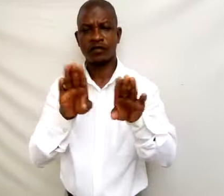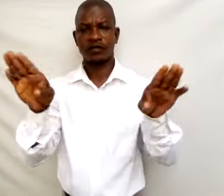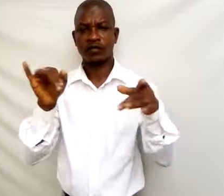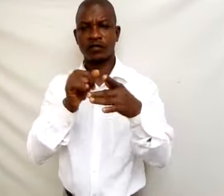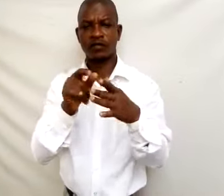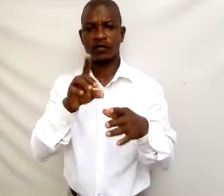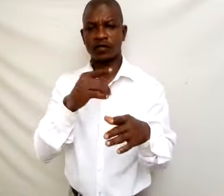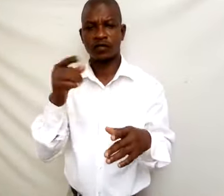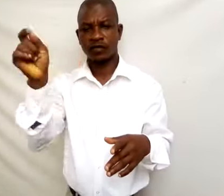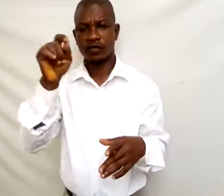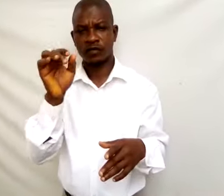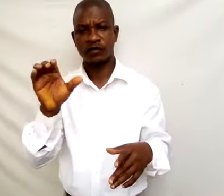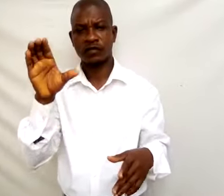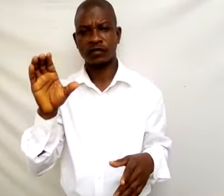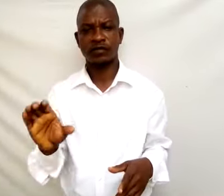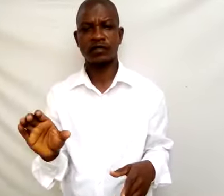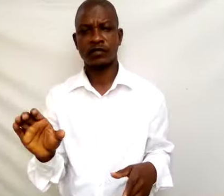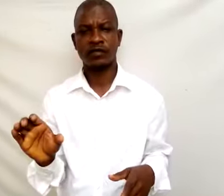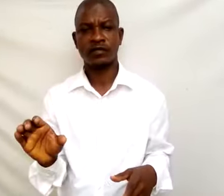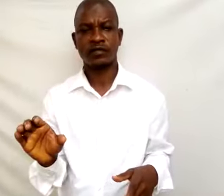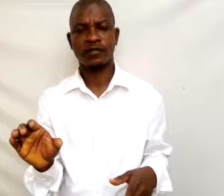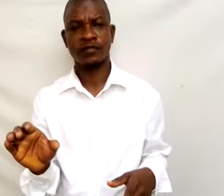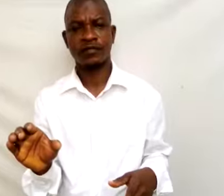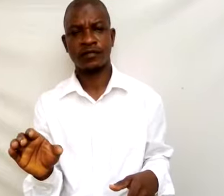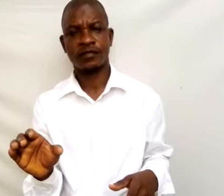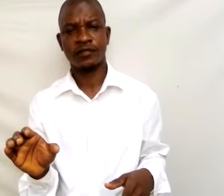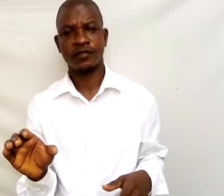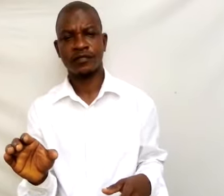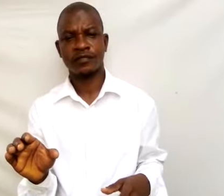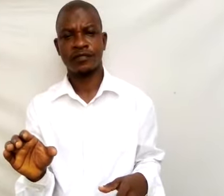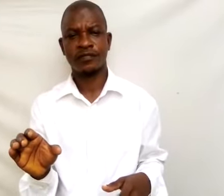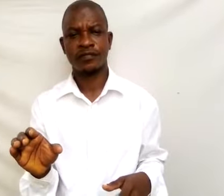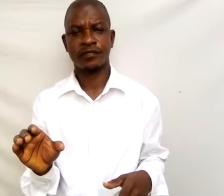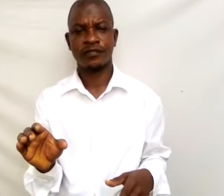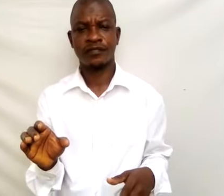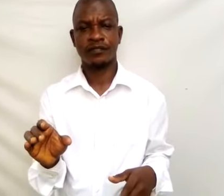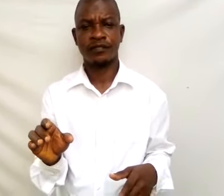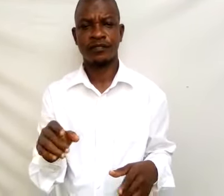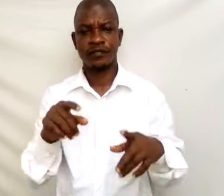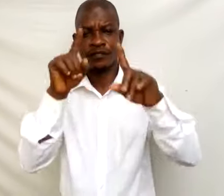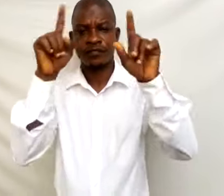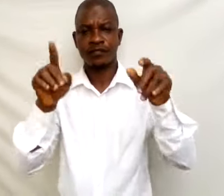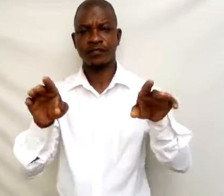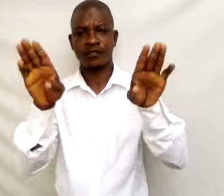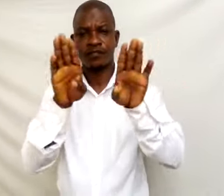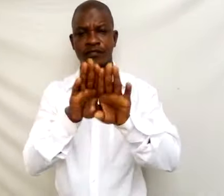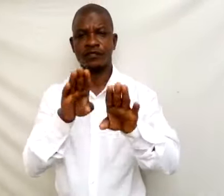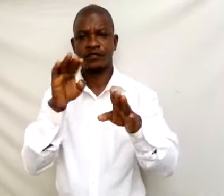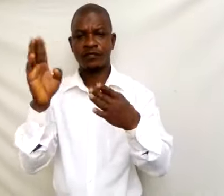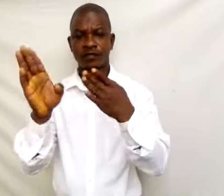star C bracket close by expansion.